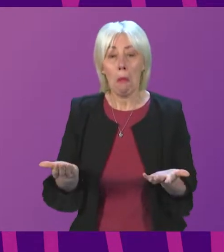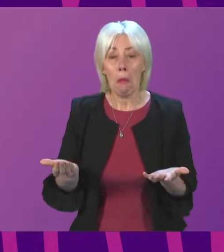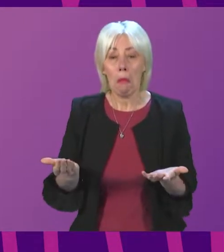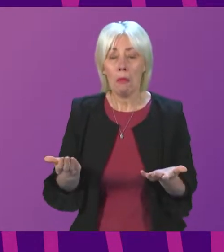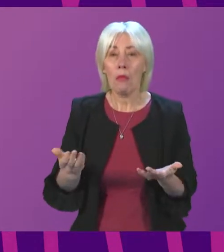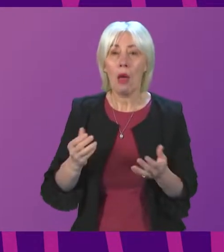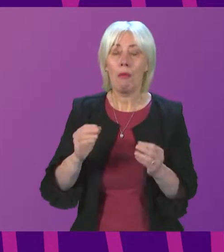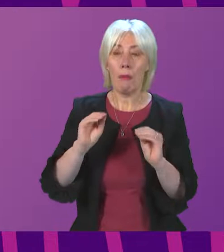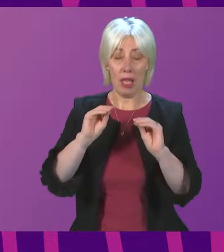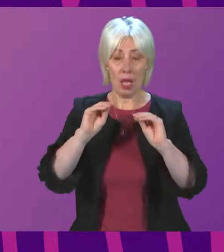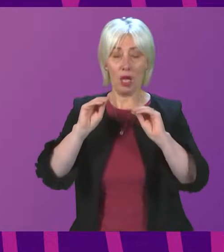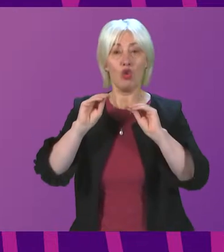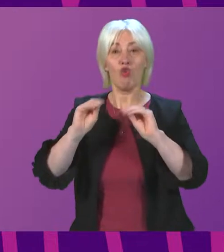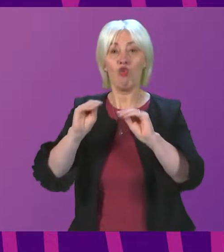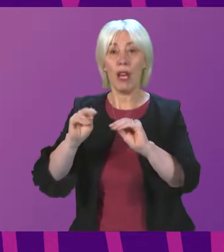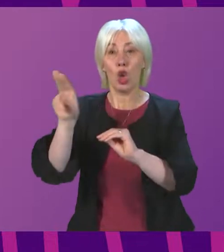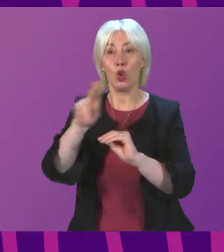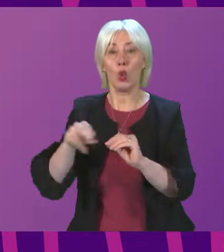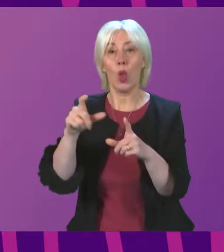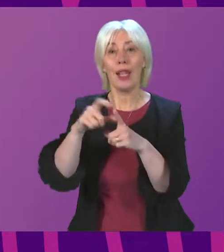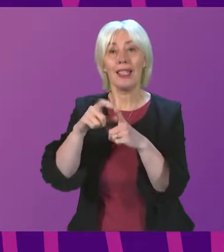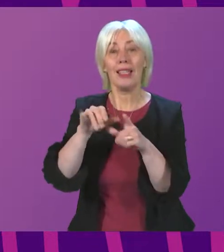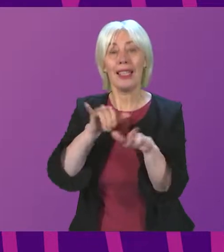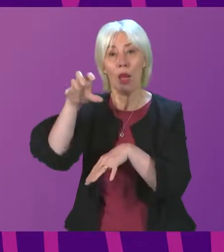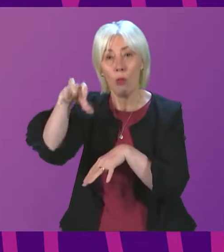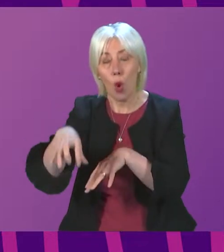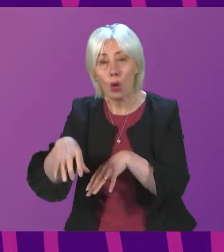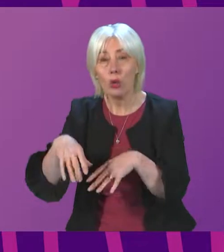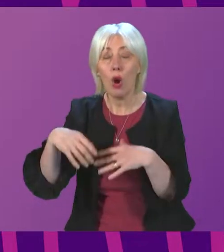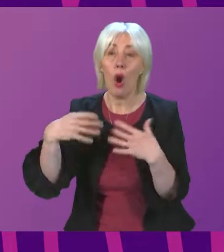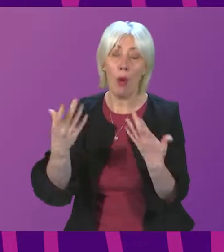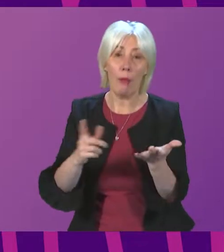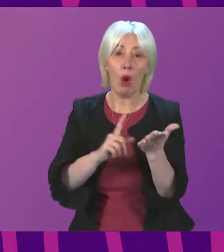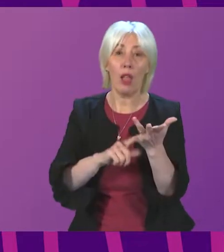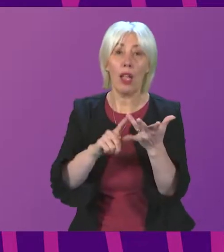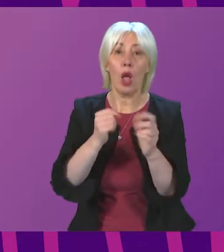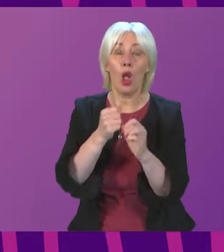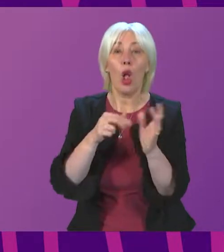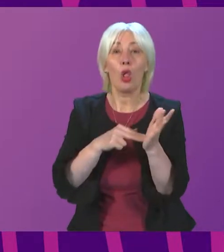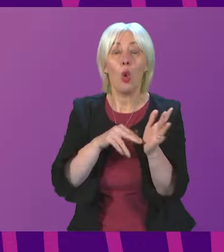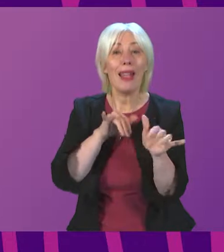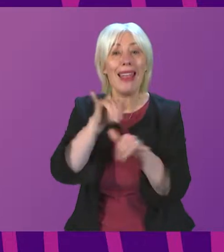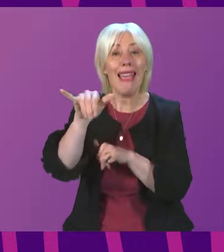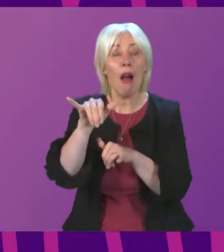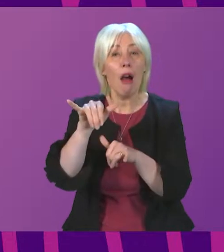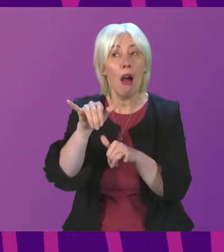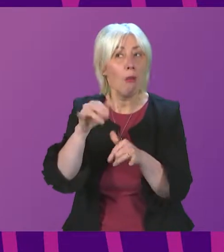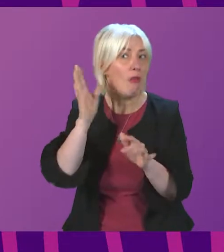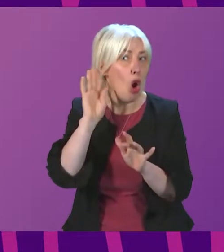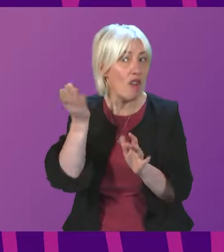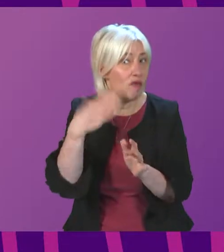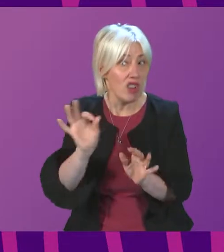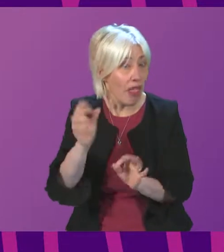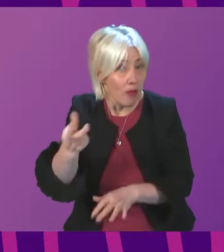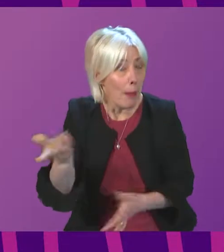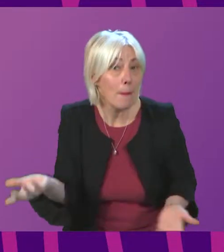the training school at Dundee Airport and the main scheduled carrier, which is Loganair, I'd be interested to get some... I haven't heard anything from them, I don't think. No, thank you. I